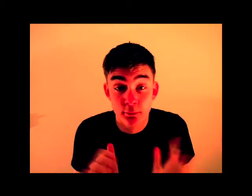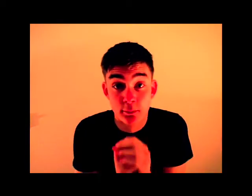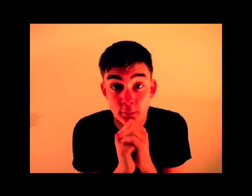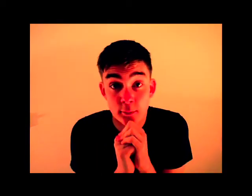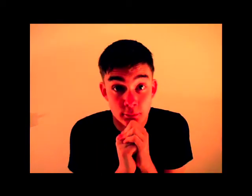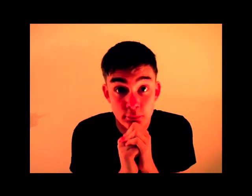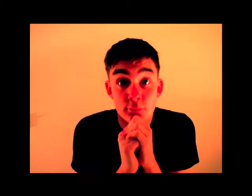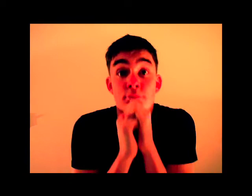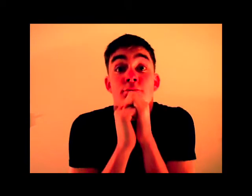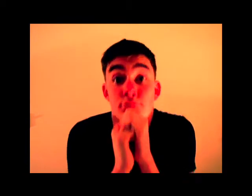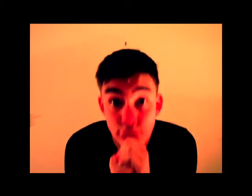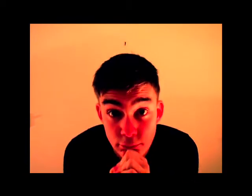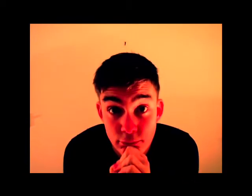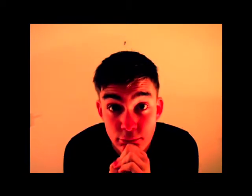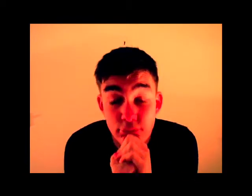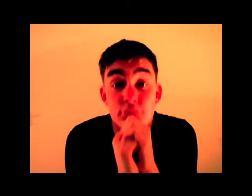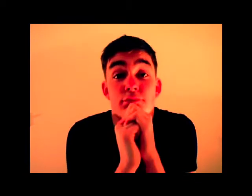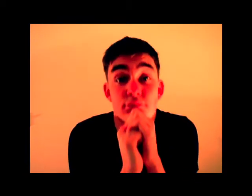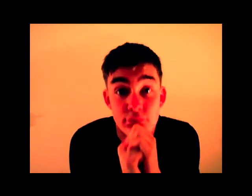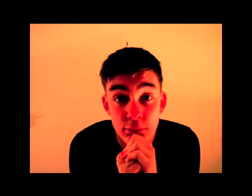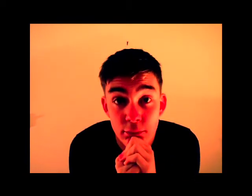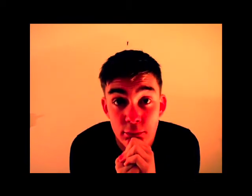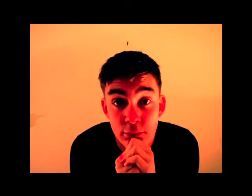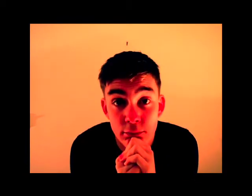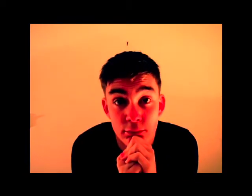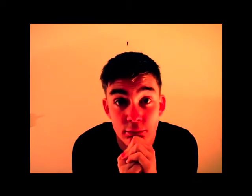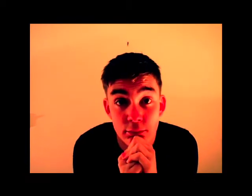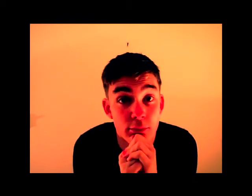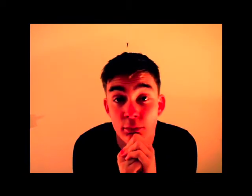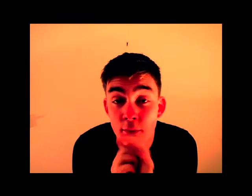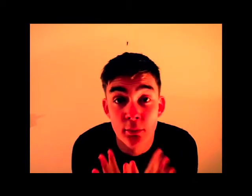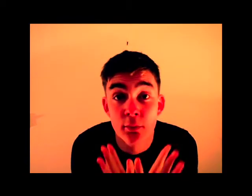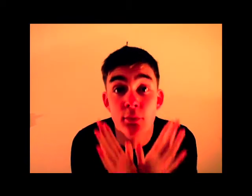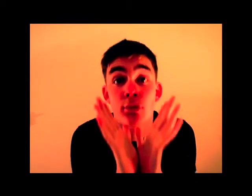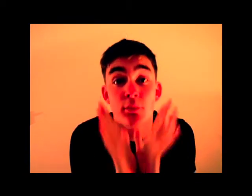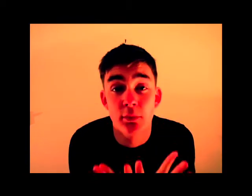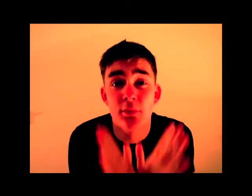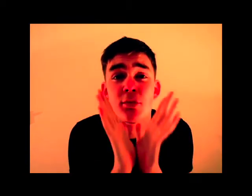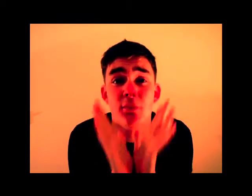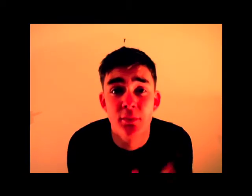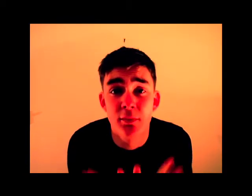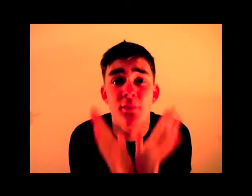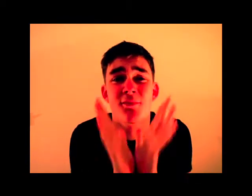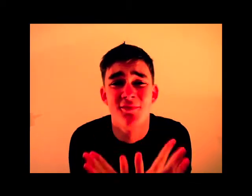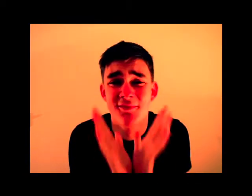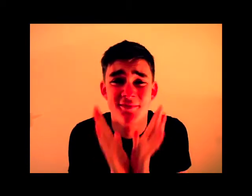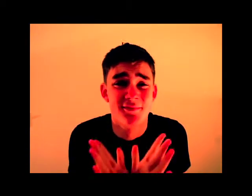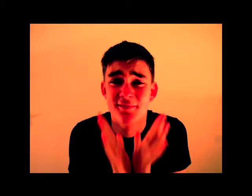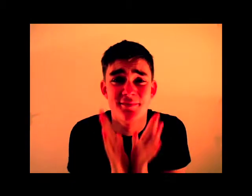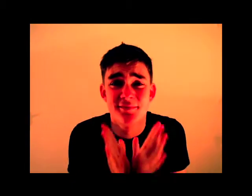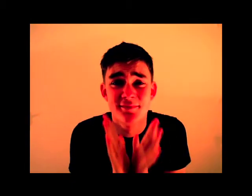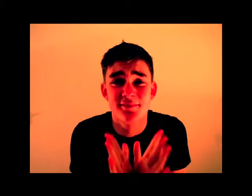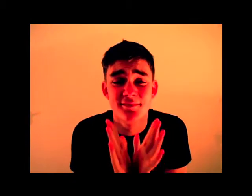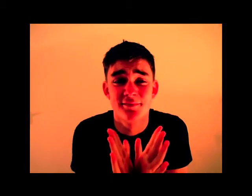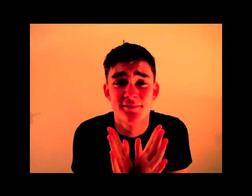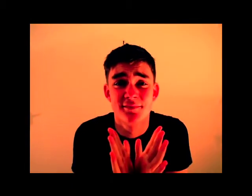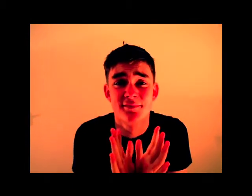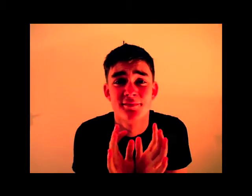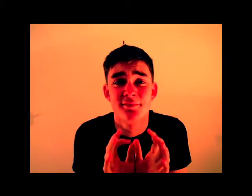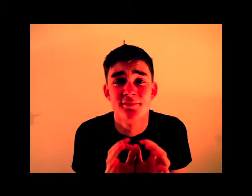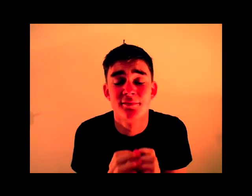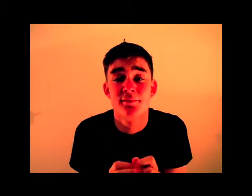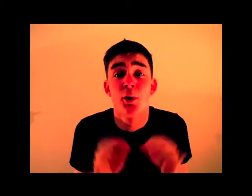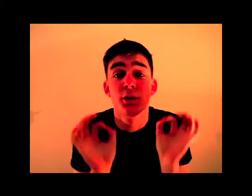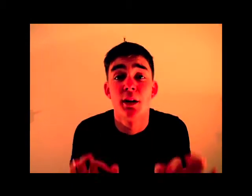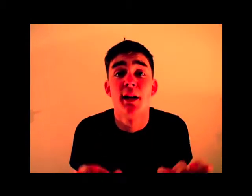success. Not just professionally, but personally as well. And please, please, never, ever forget this.